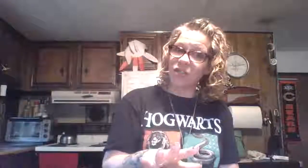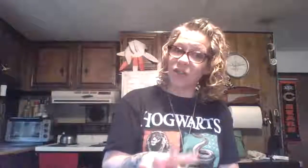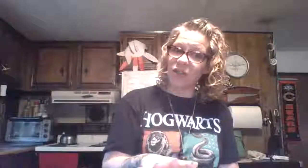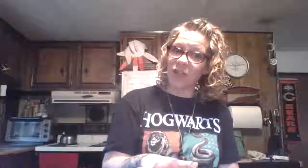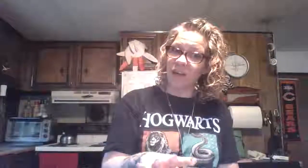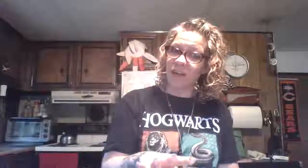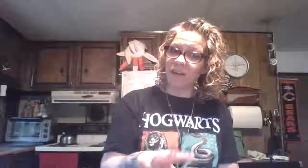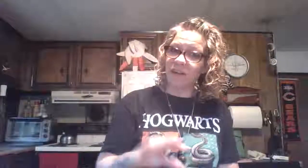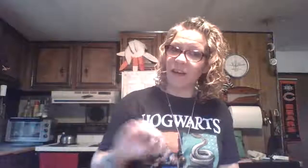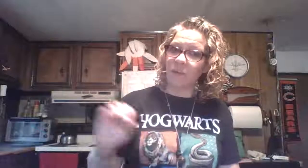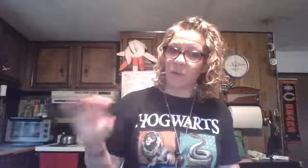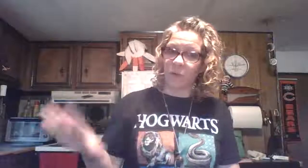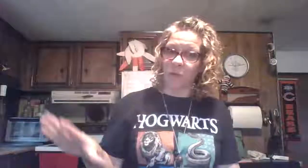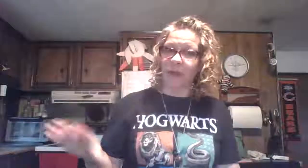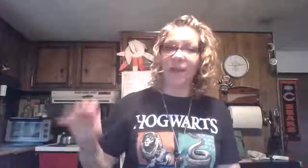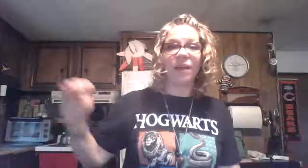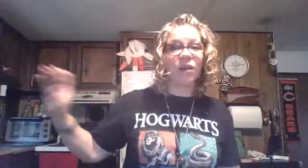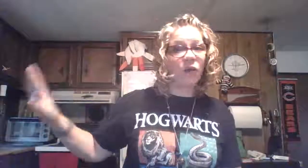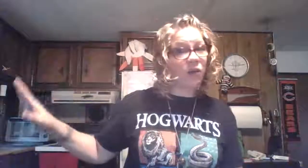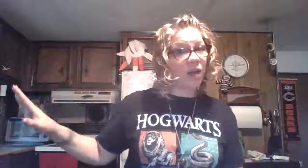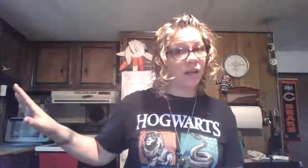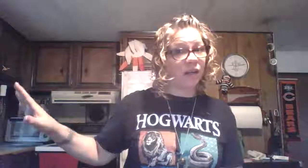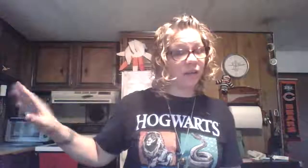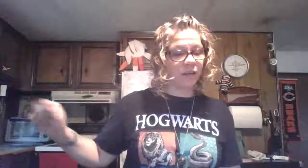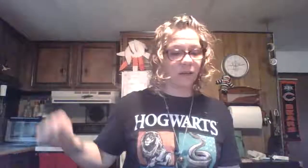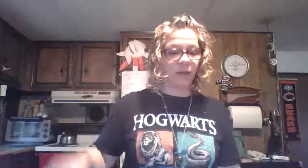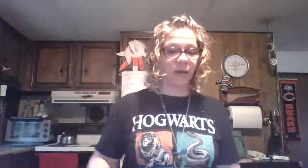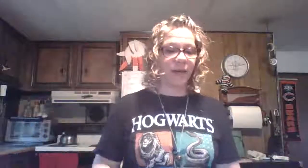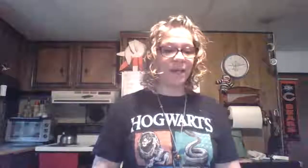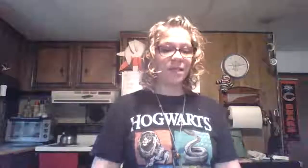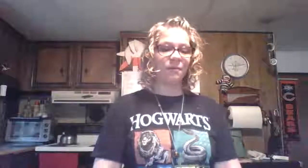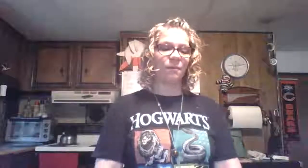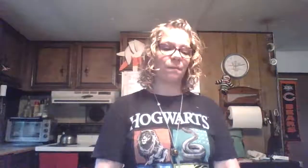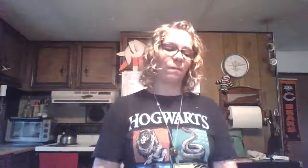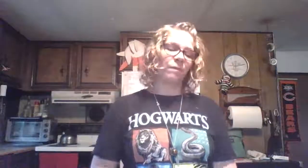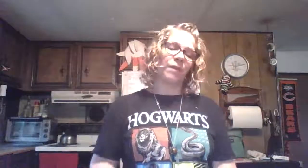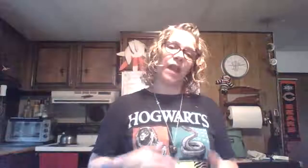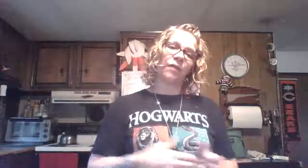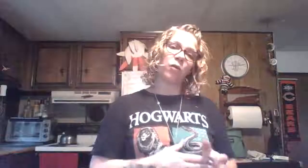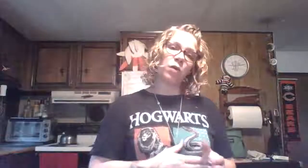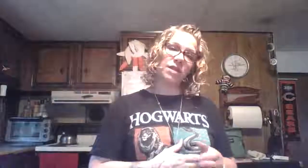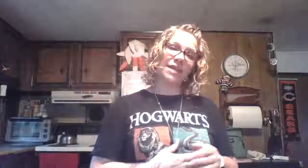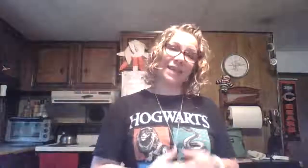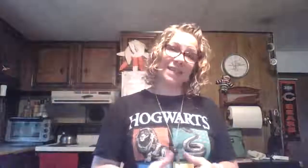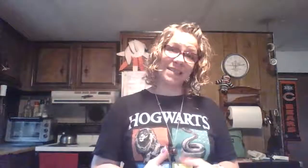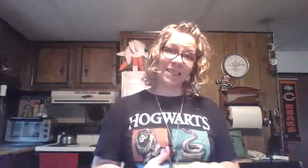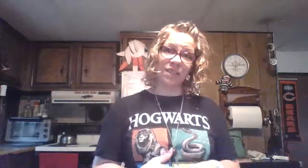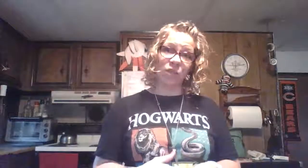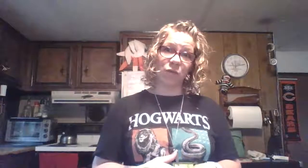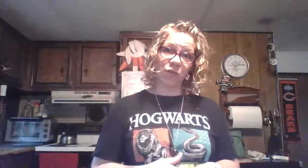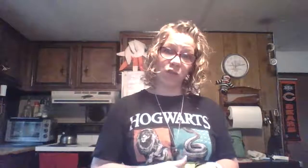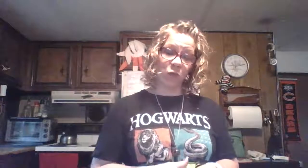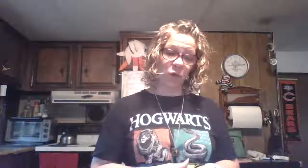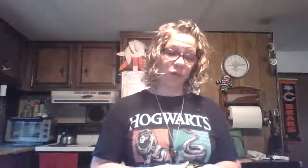are done and put away, you're done. All right? And of course, the kids need to do their chores.